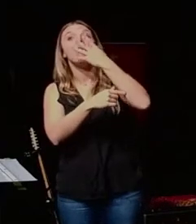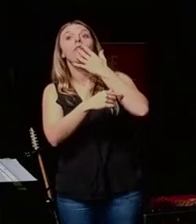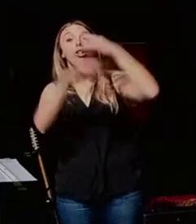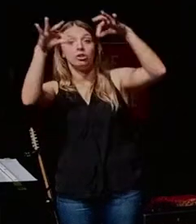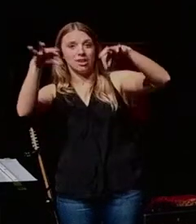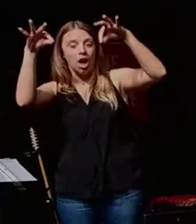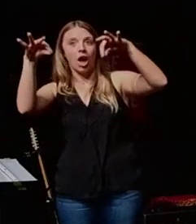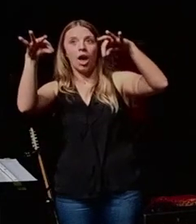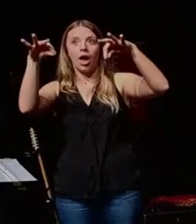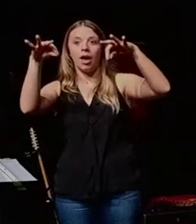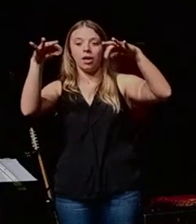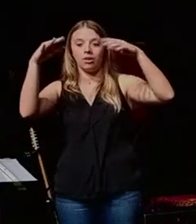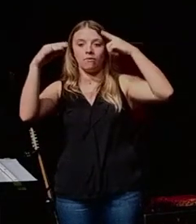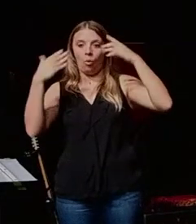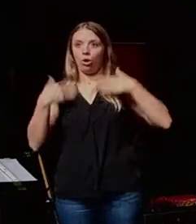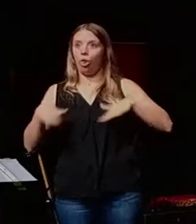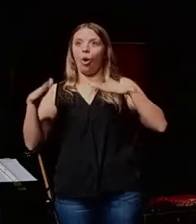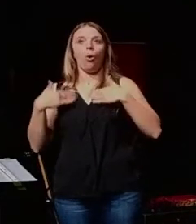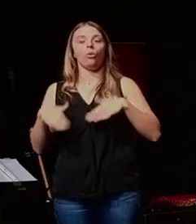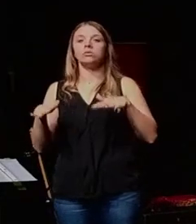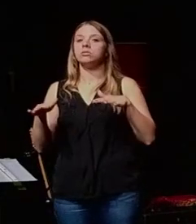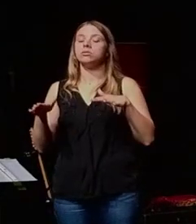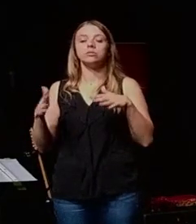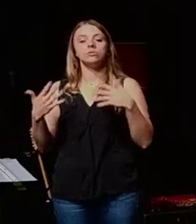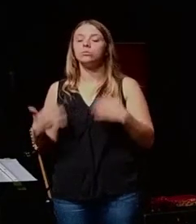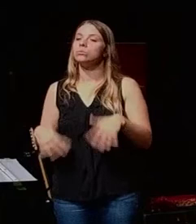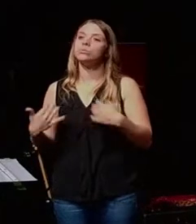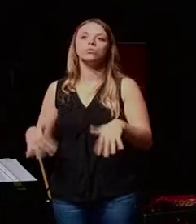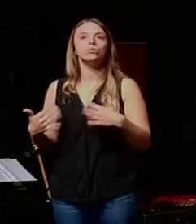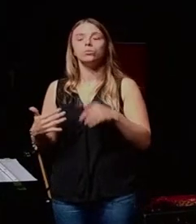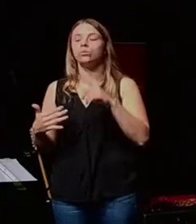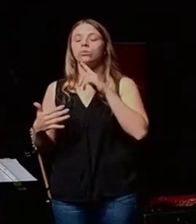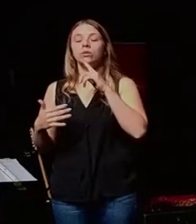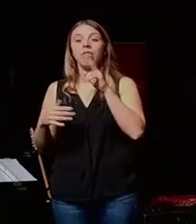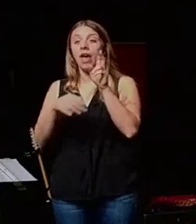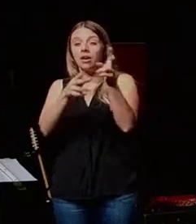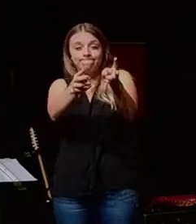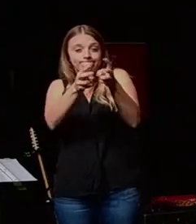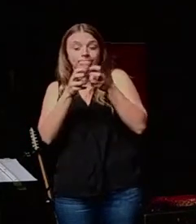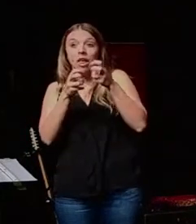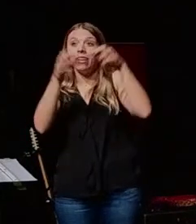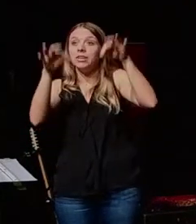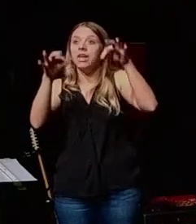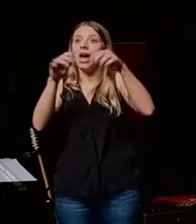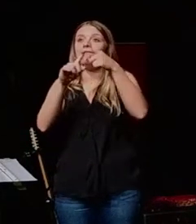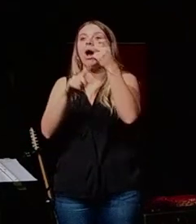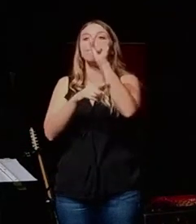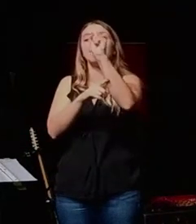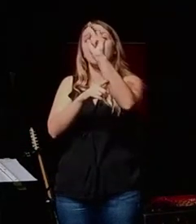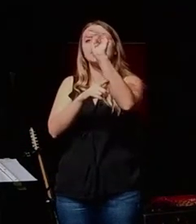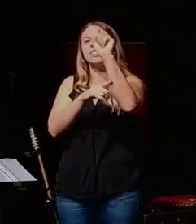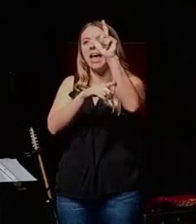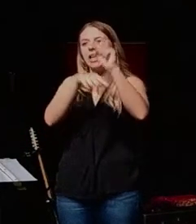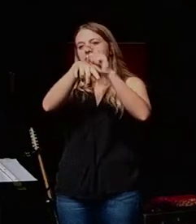that went into these cloths, it was extracted from a little murex snail. It's called a